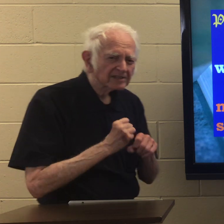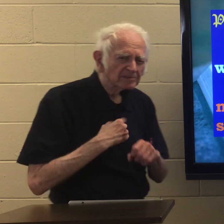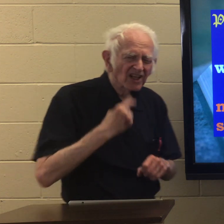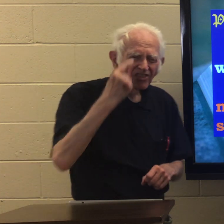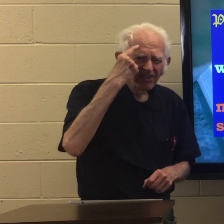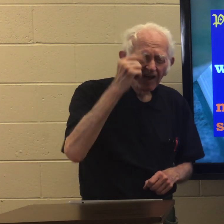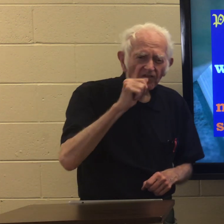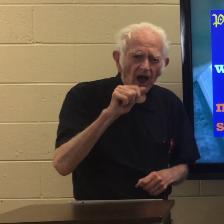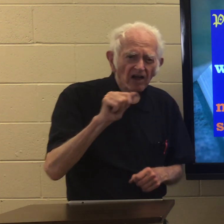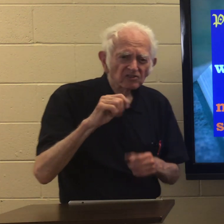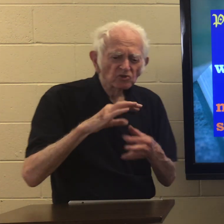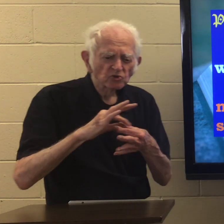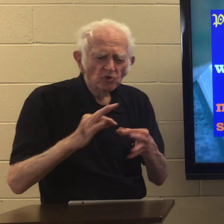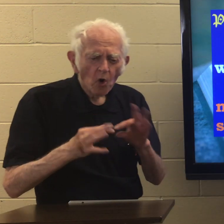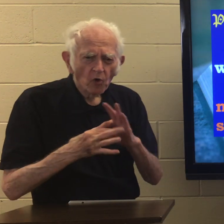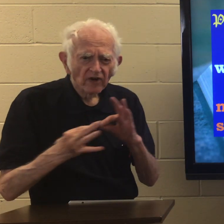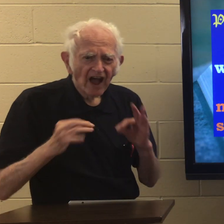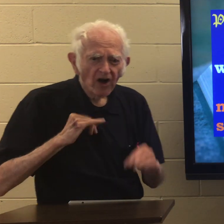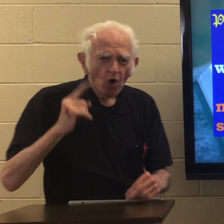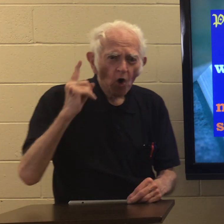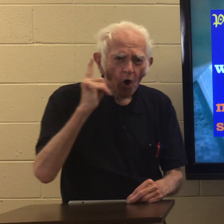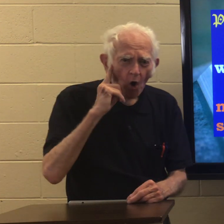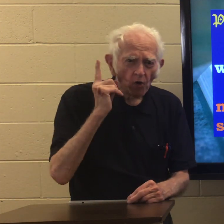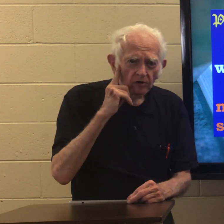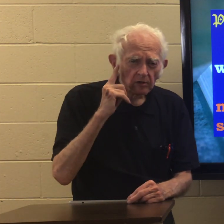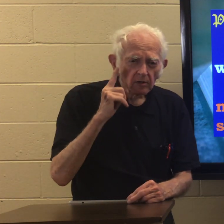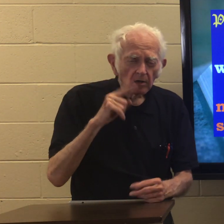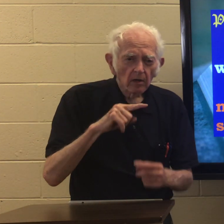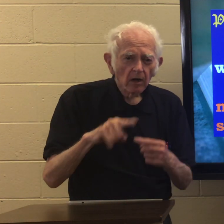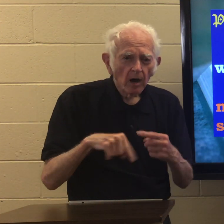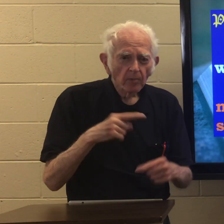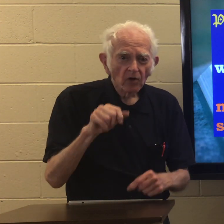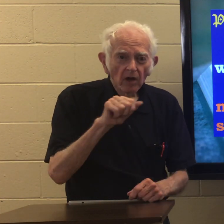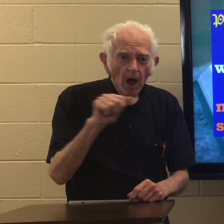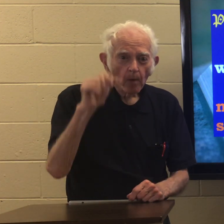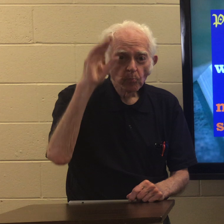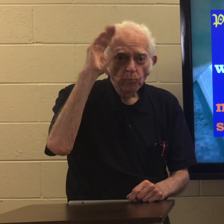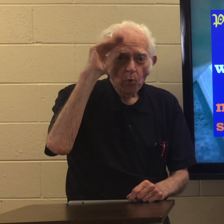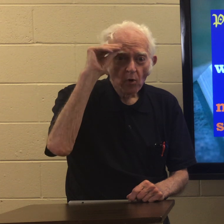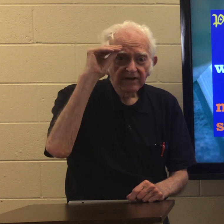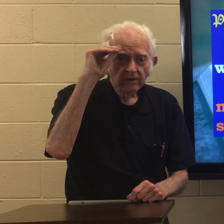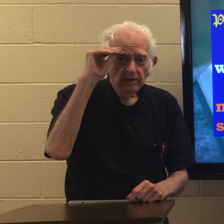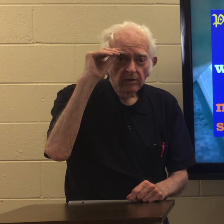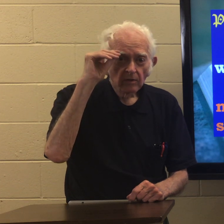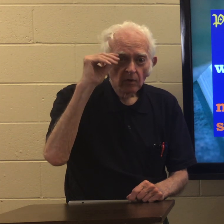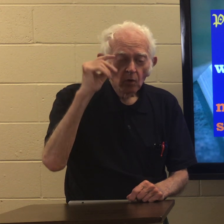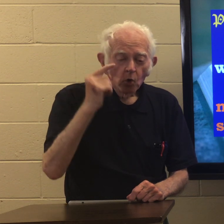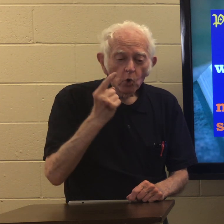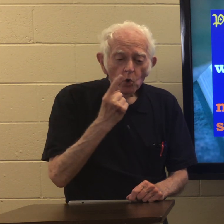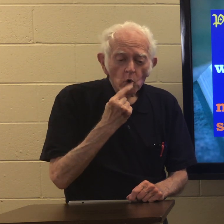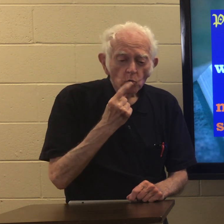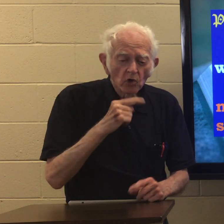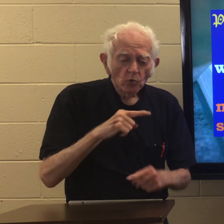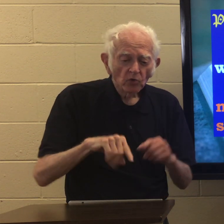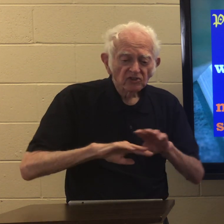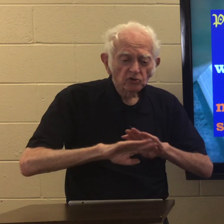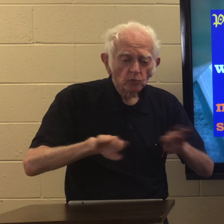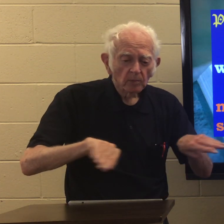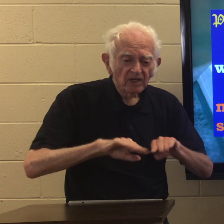That makes me think of a story I heard about a boy who